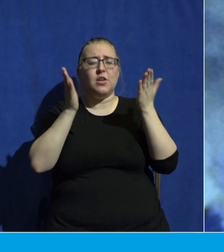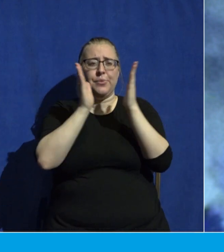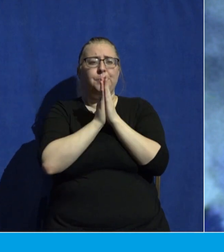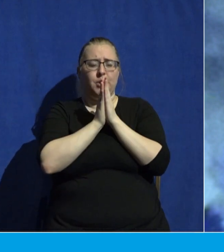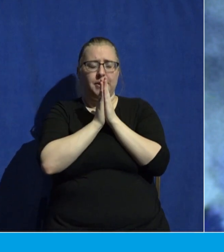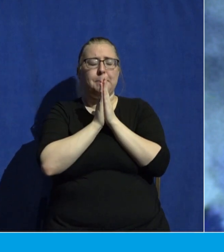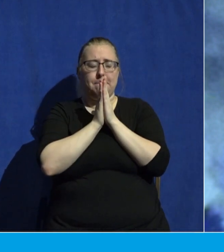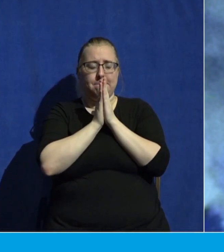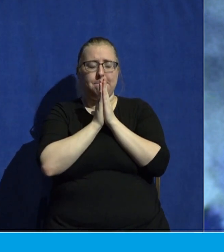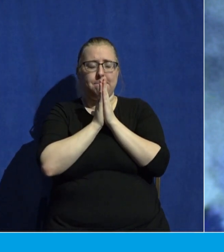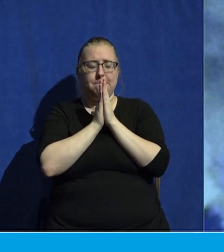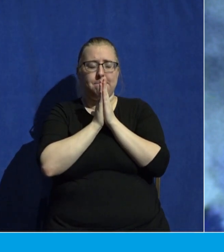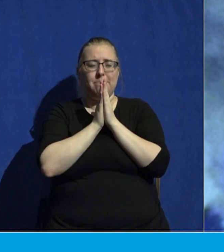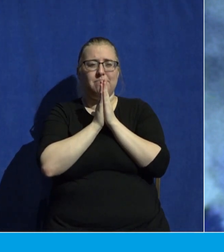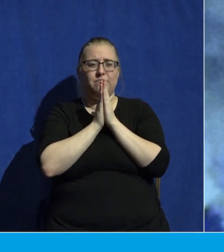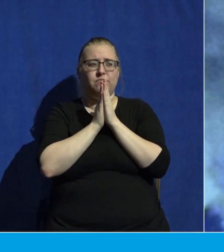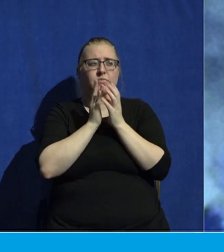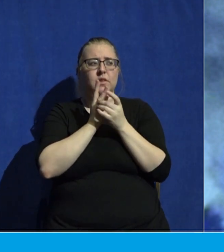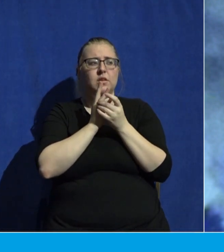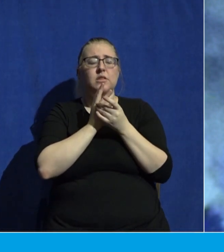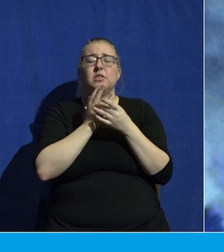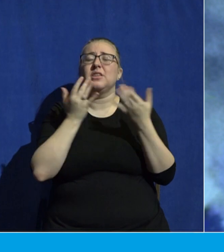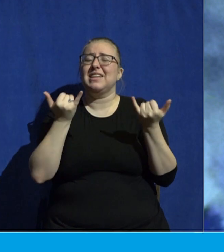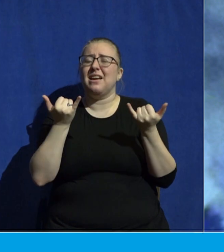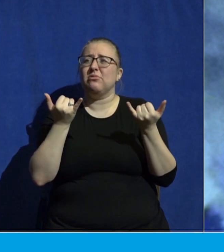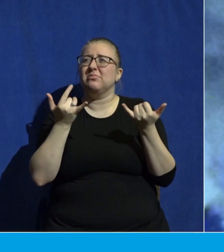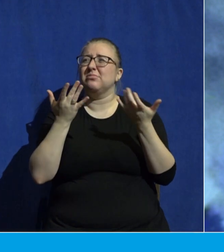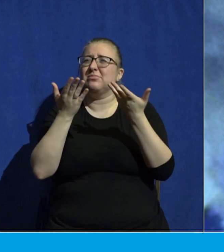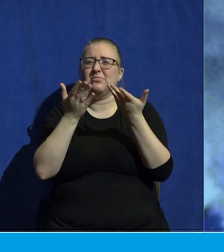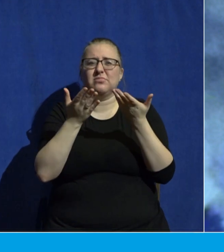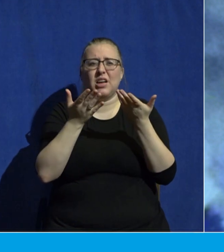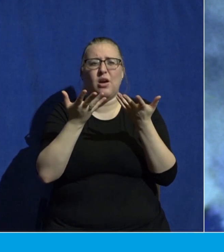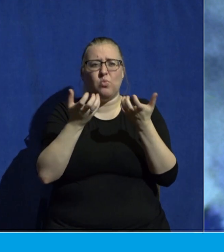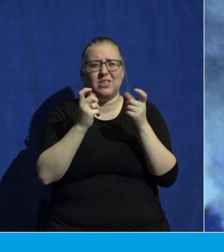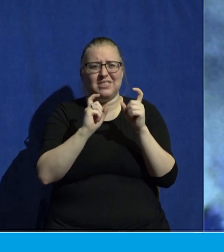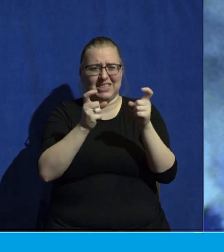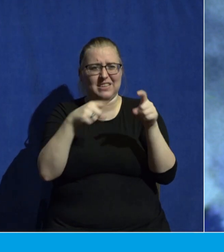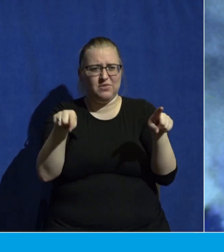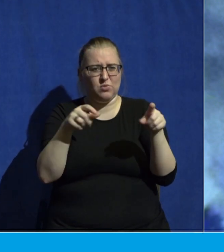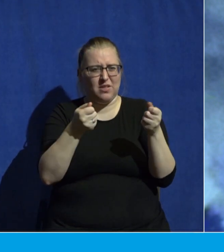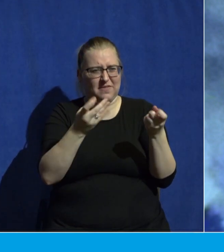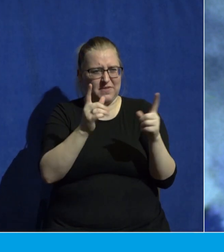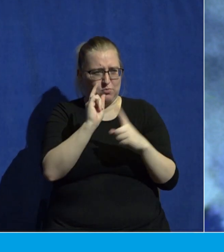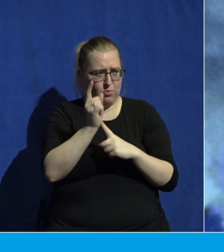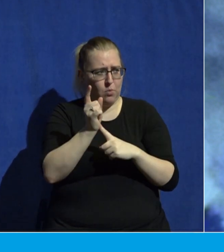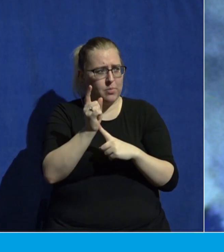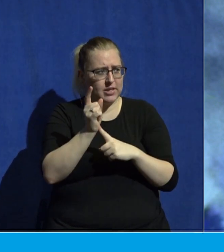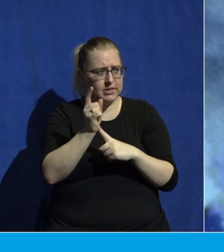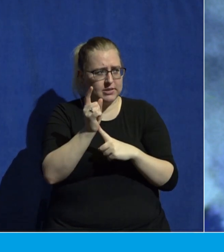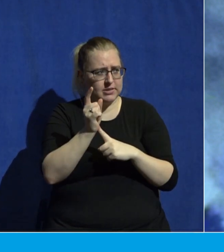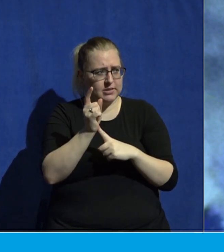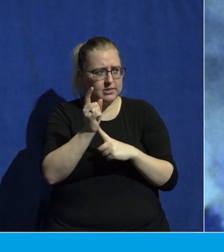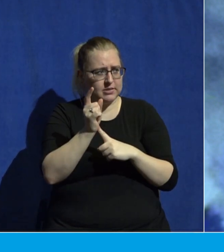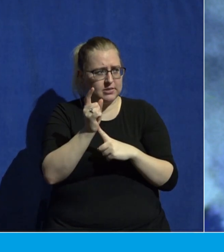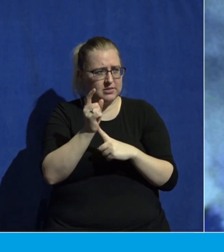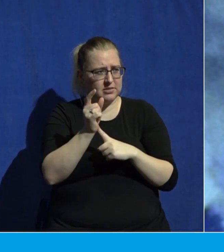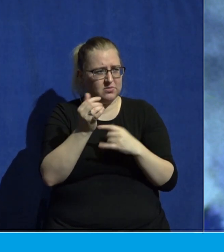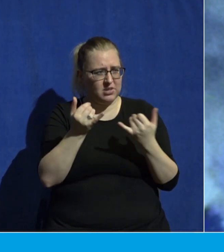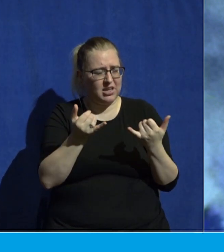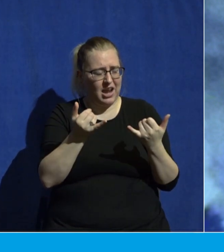with heads bowed and eyes closed I just want to give a few moments in our gatherings for each